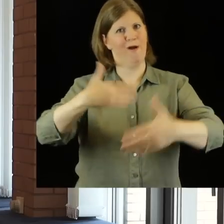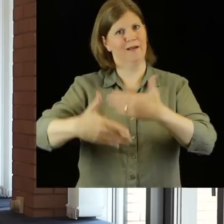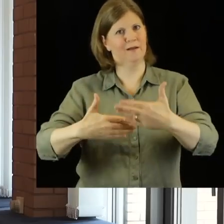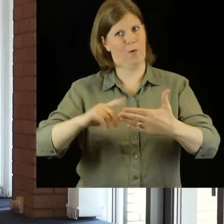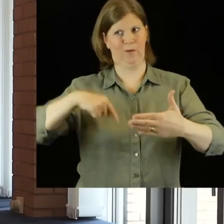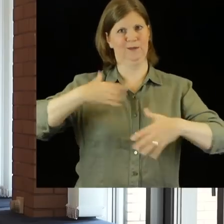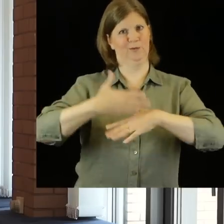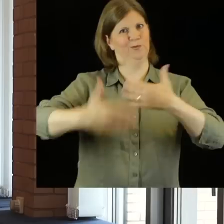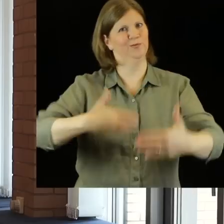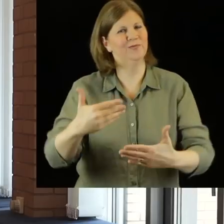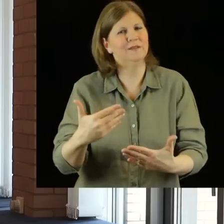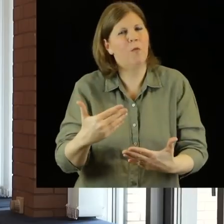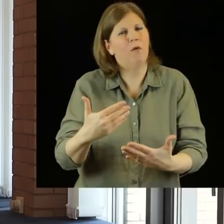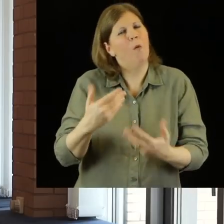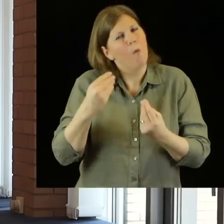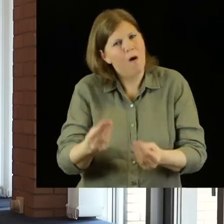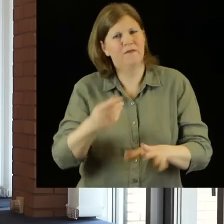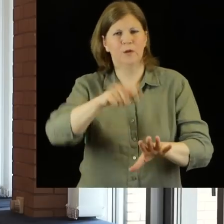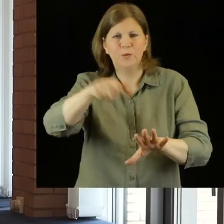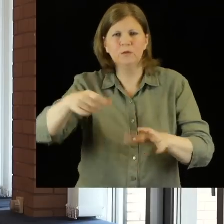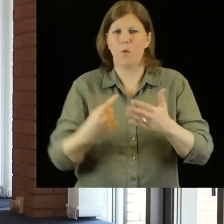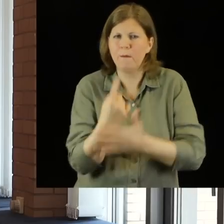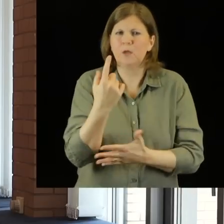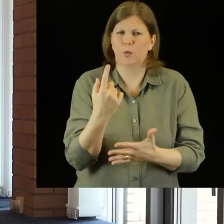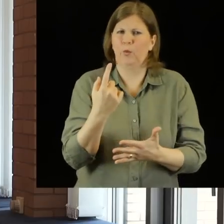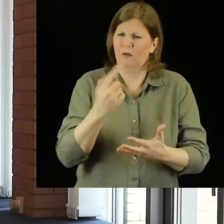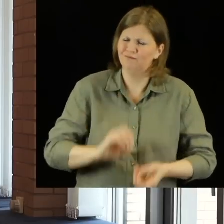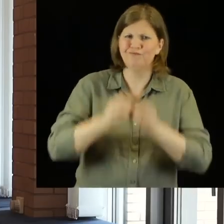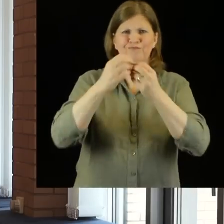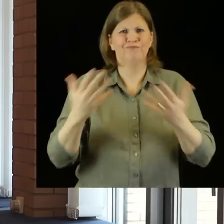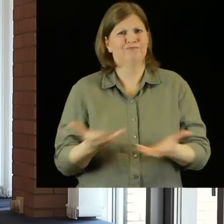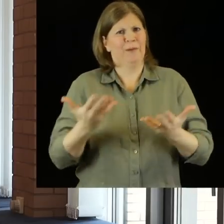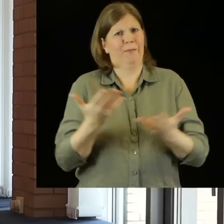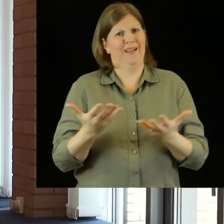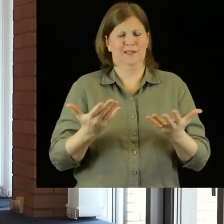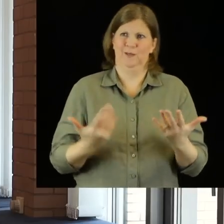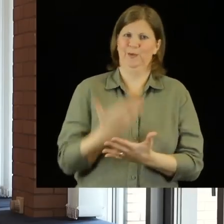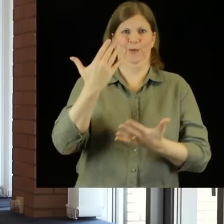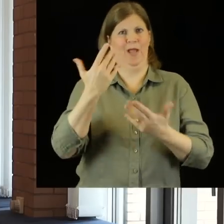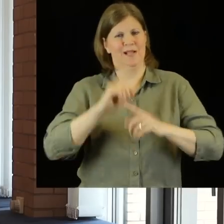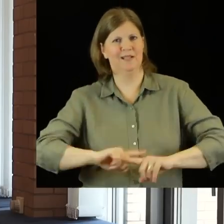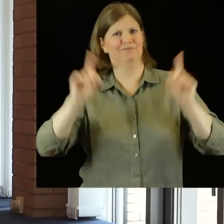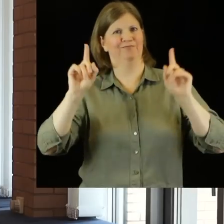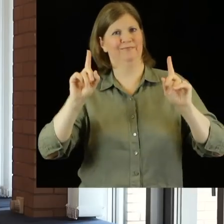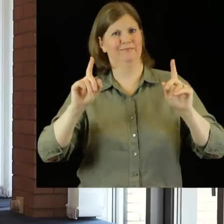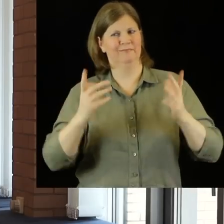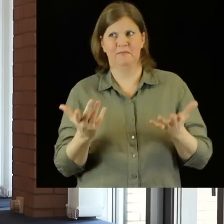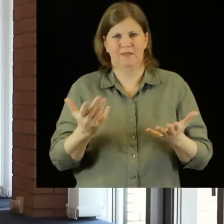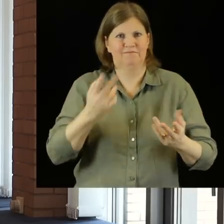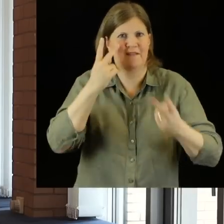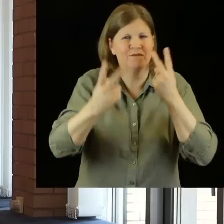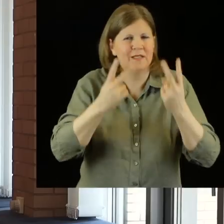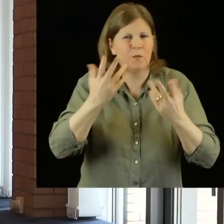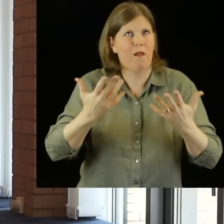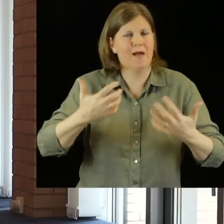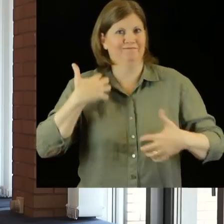real opportunities to extend the work that we're doing and offering the students opportunities to create something